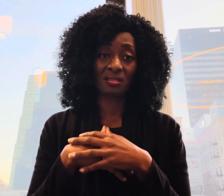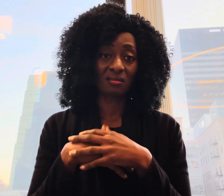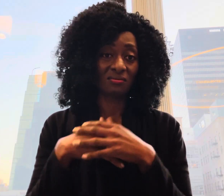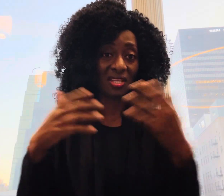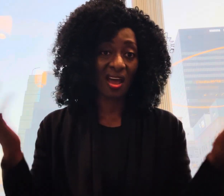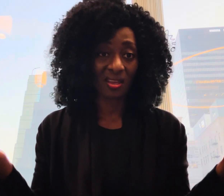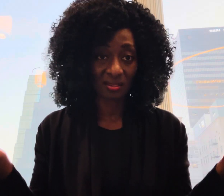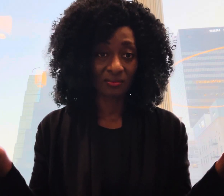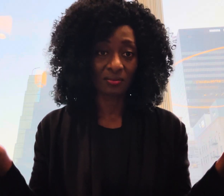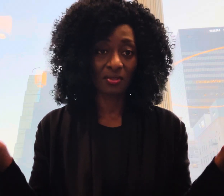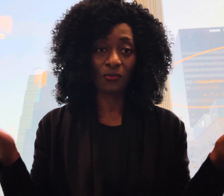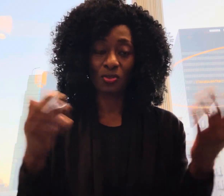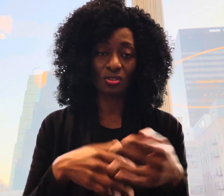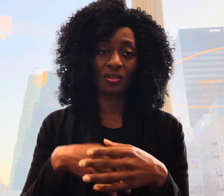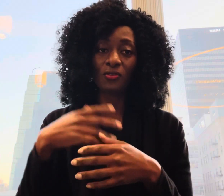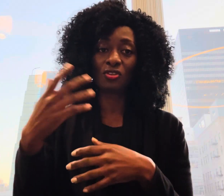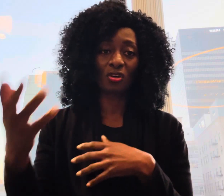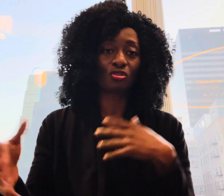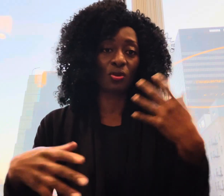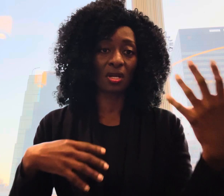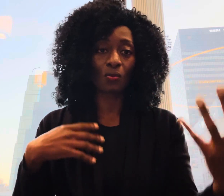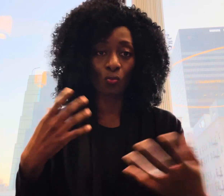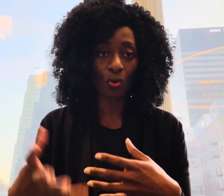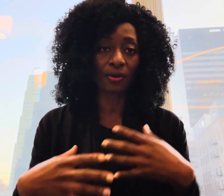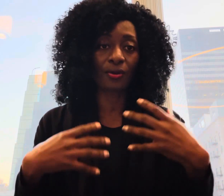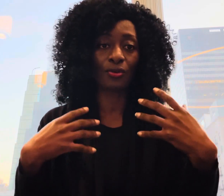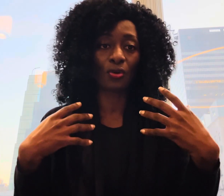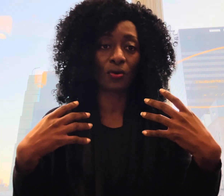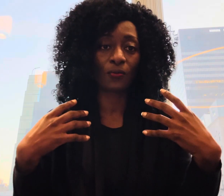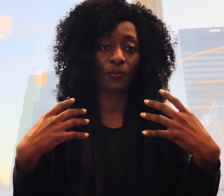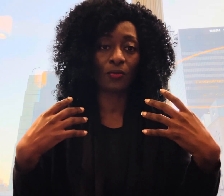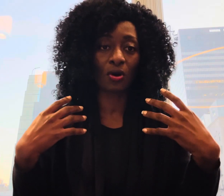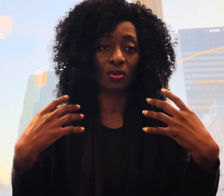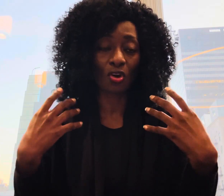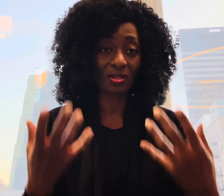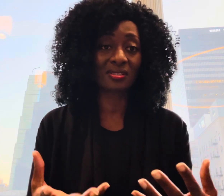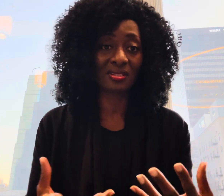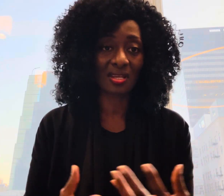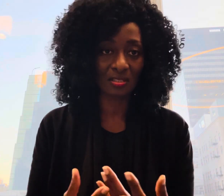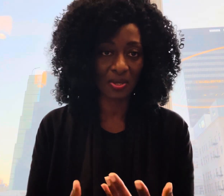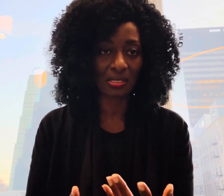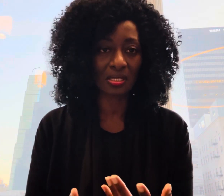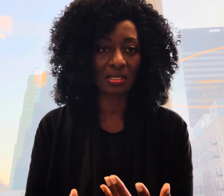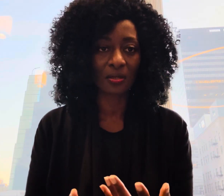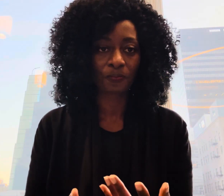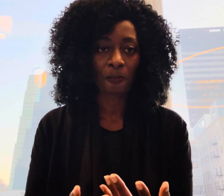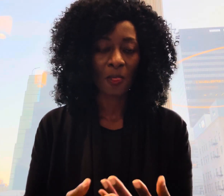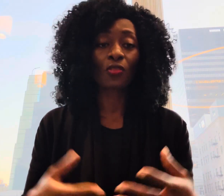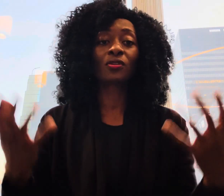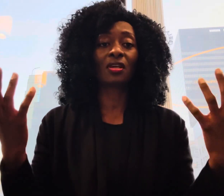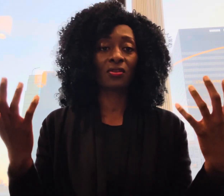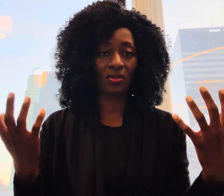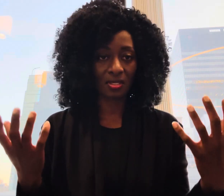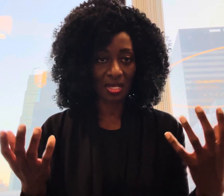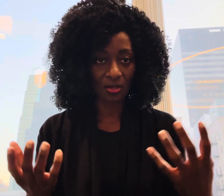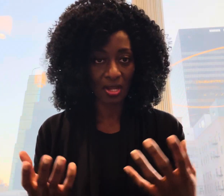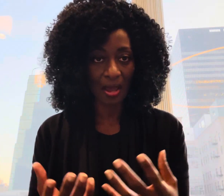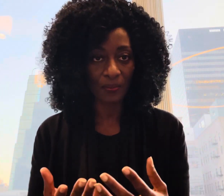die if you just if you do not drink water you know on a consistent basis those are the things that could happen